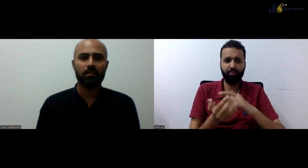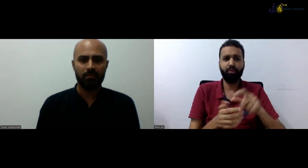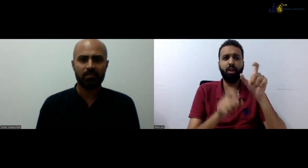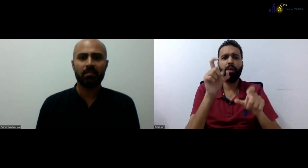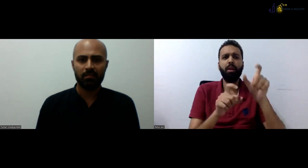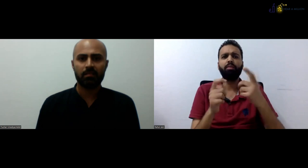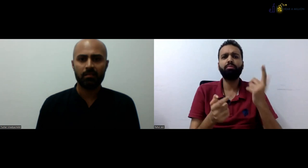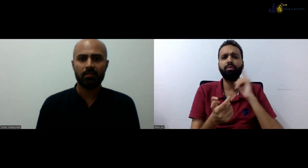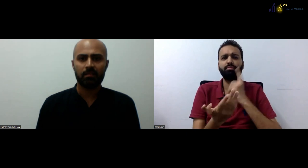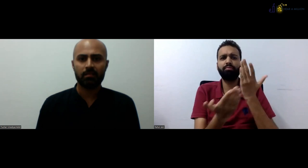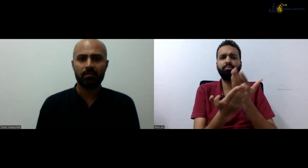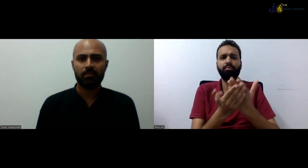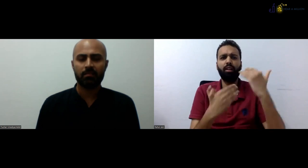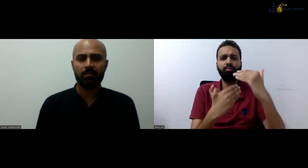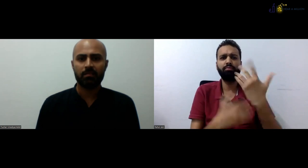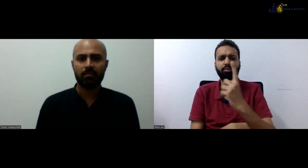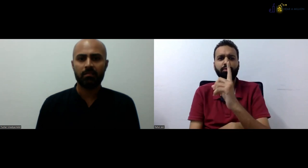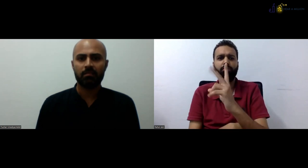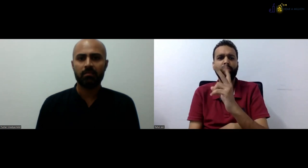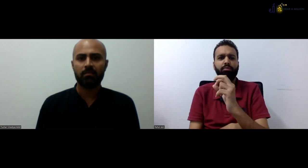ISLRTC, and IDBA.